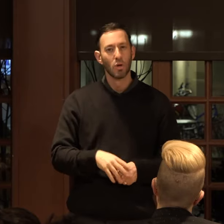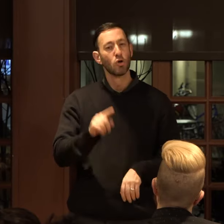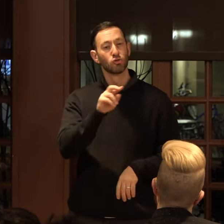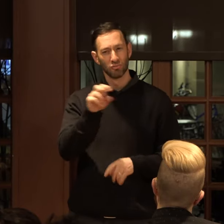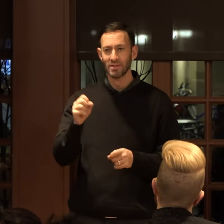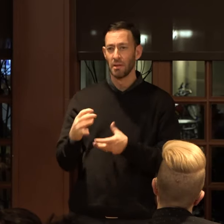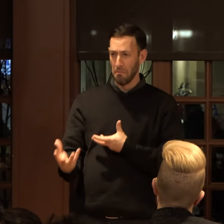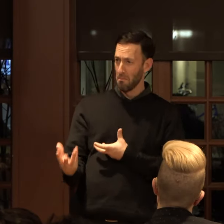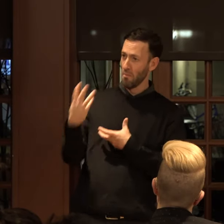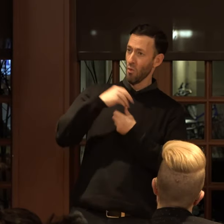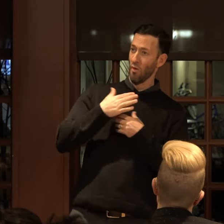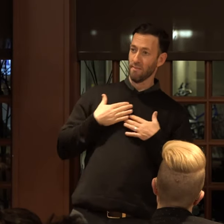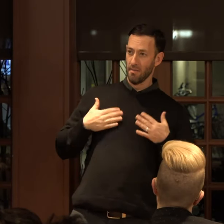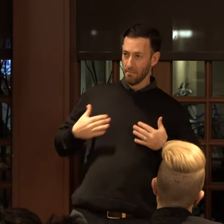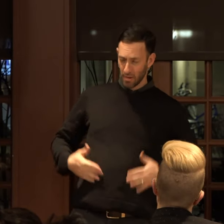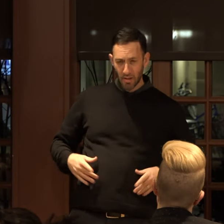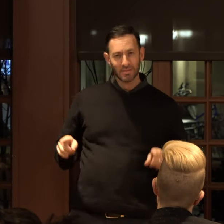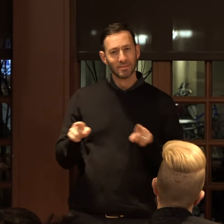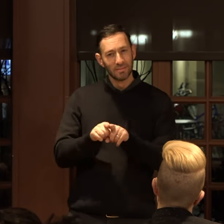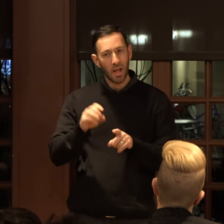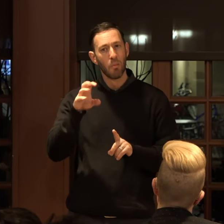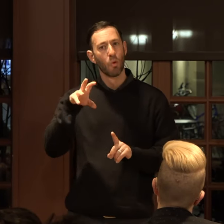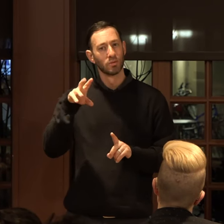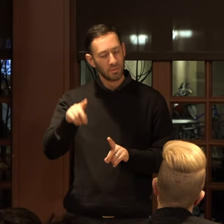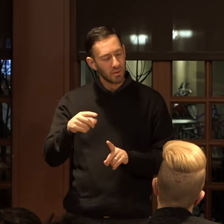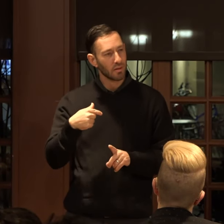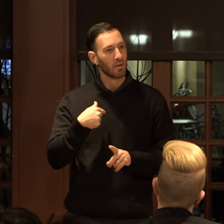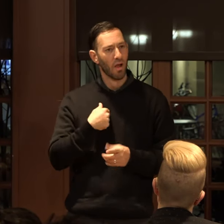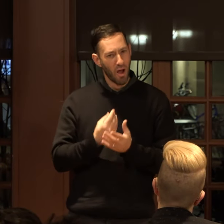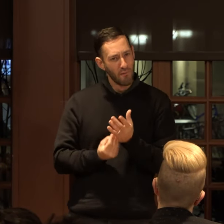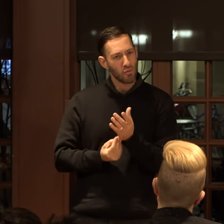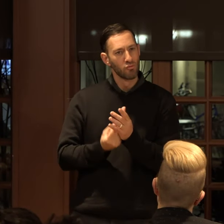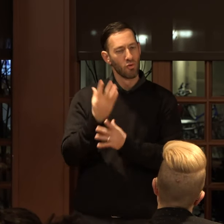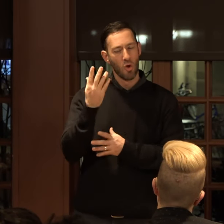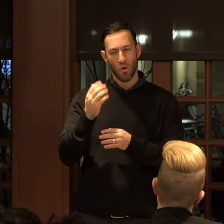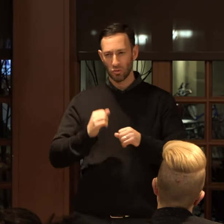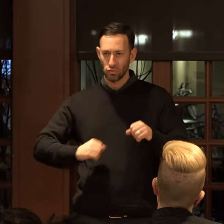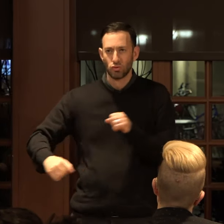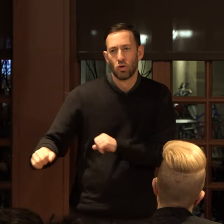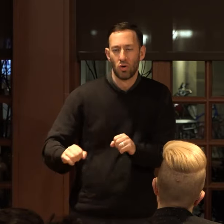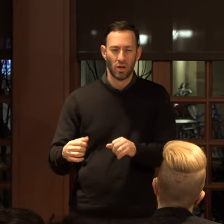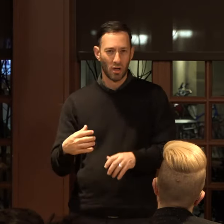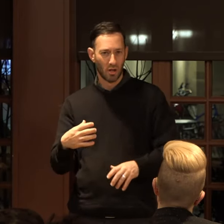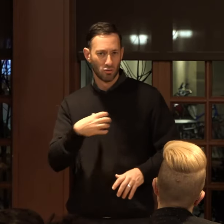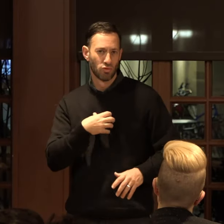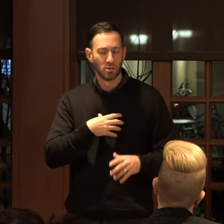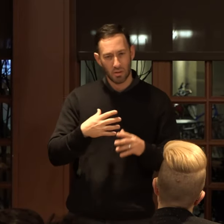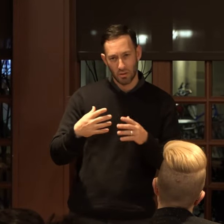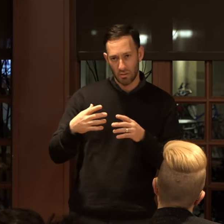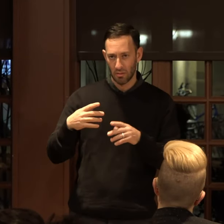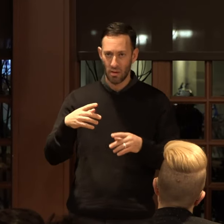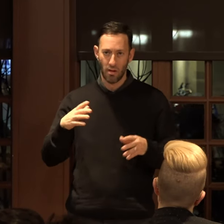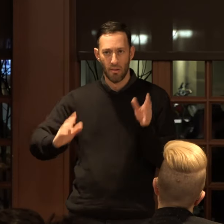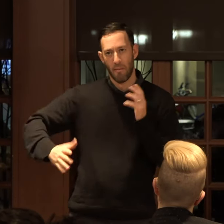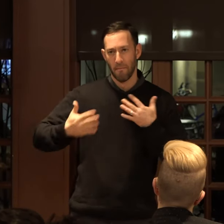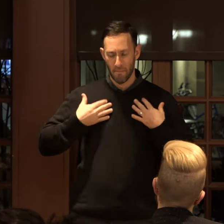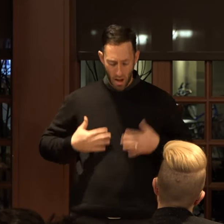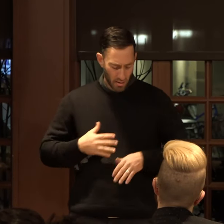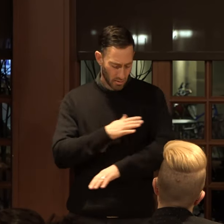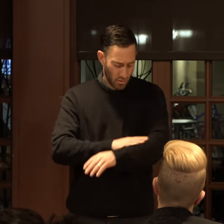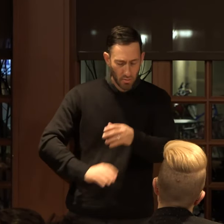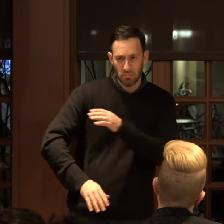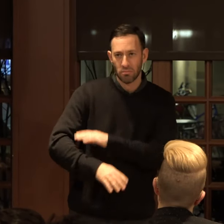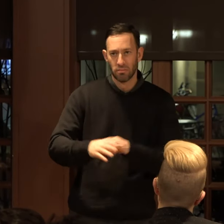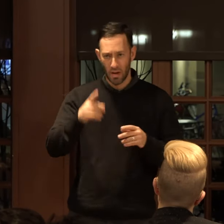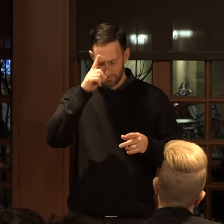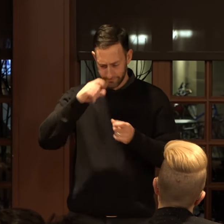a part of my body, as is OCD. I have grown in this jerking, grunting assembly of limbs and neurons. I am